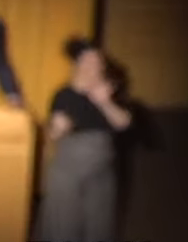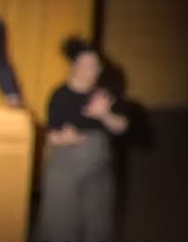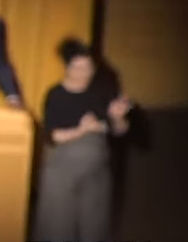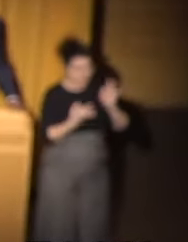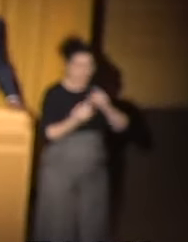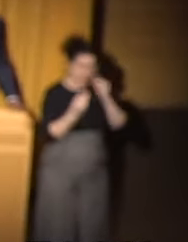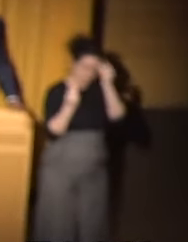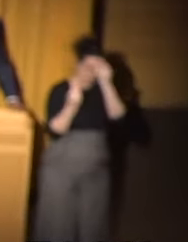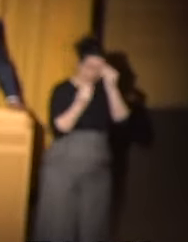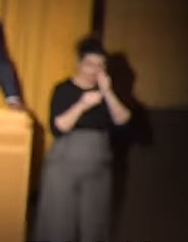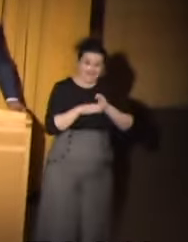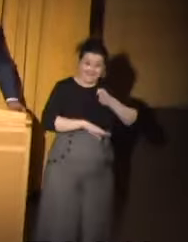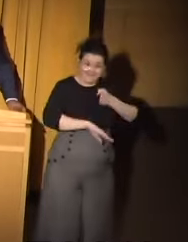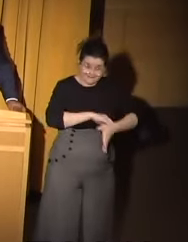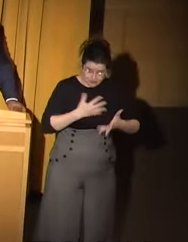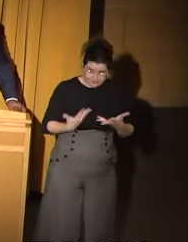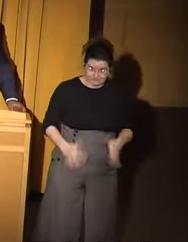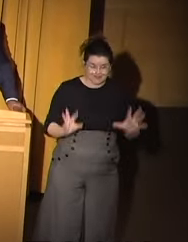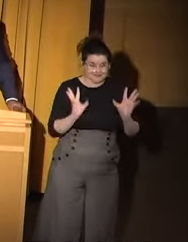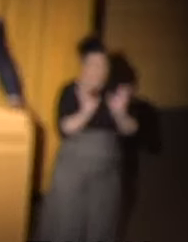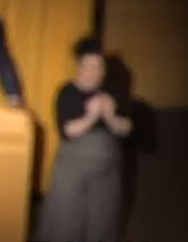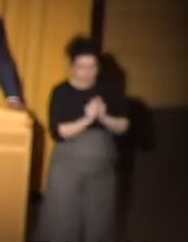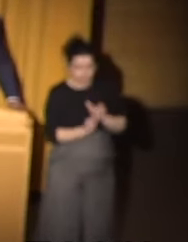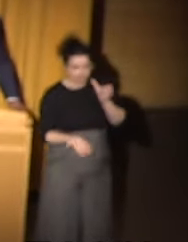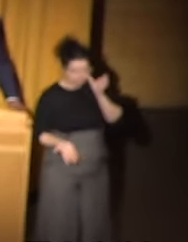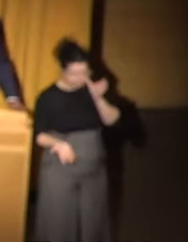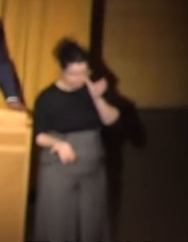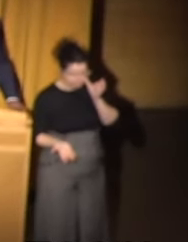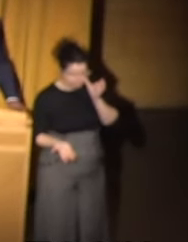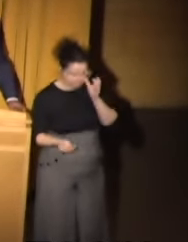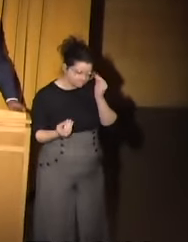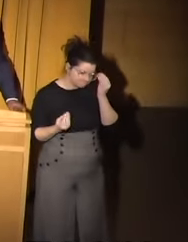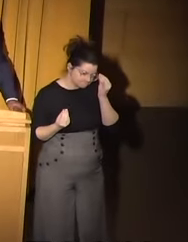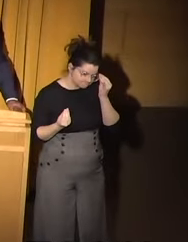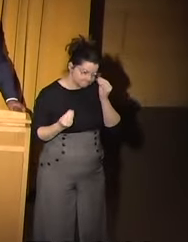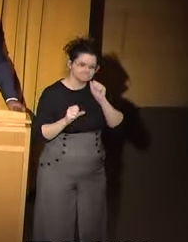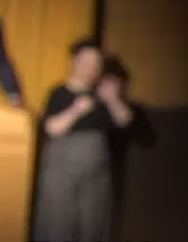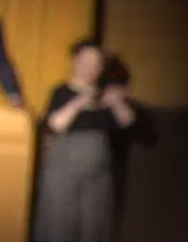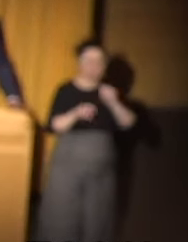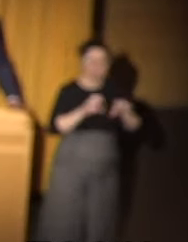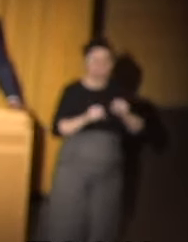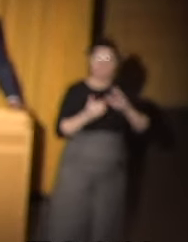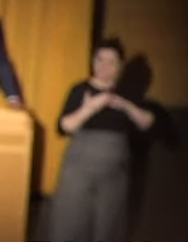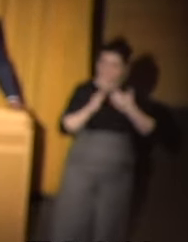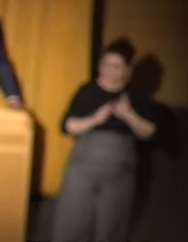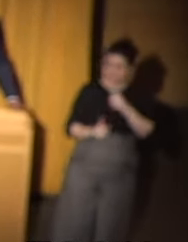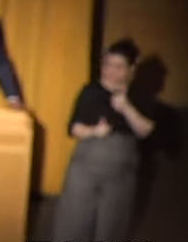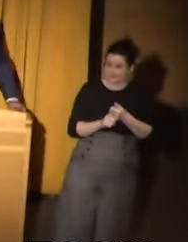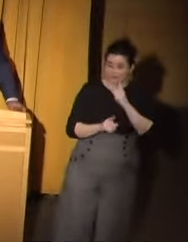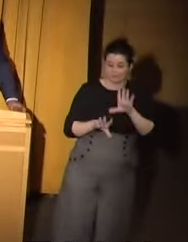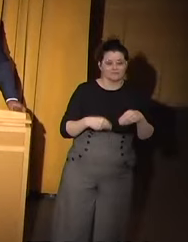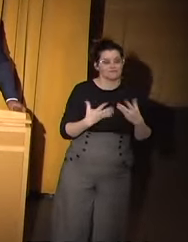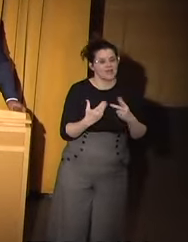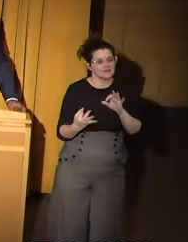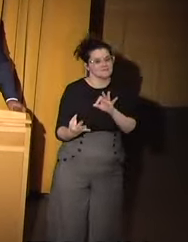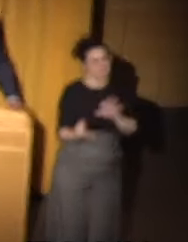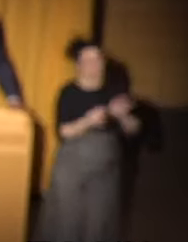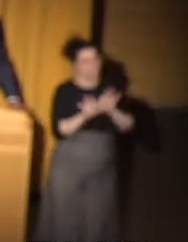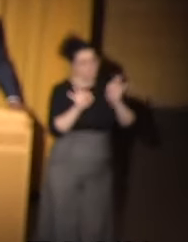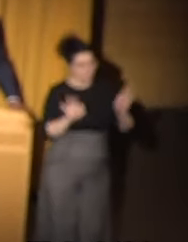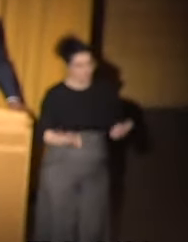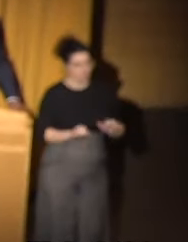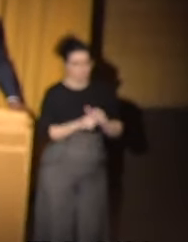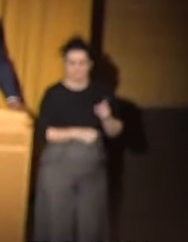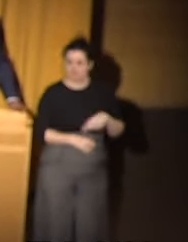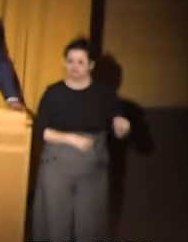after this session tonight. I think the city will provide an opportunity, a feedback form